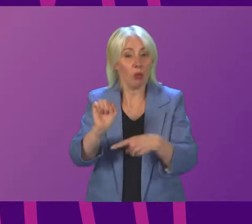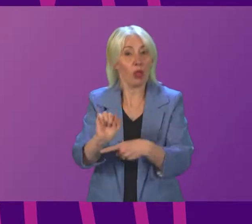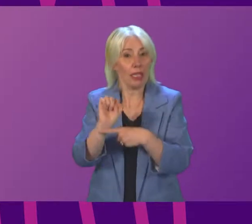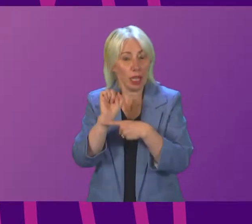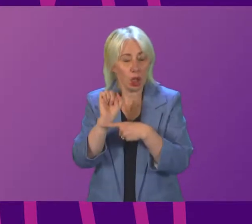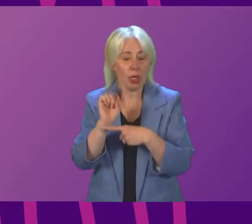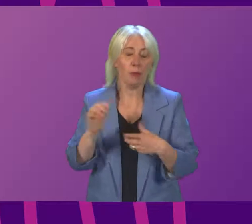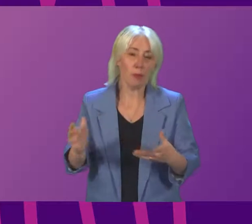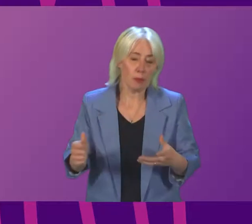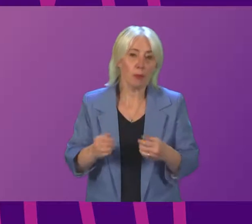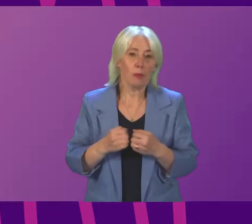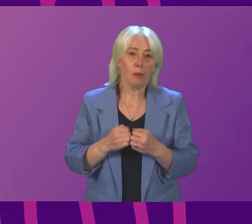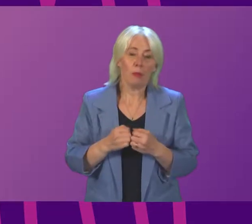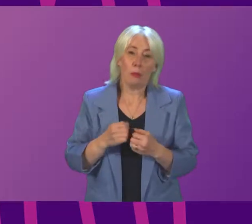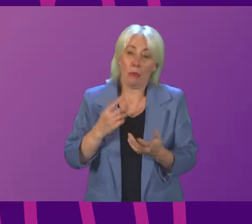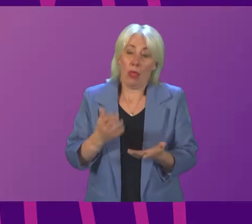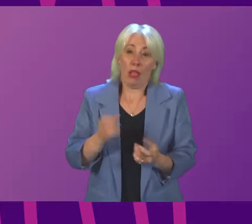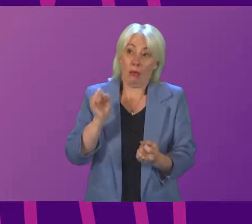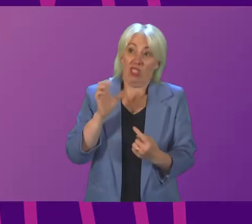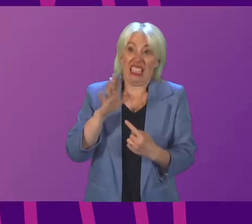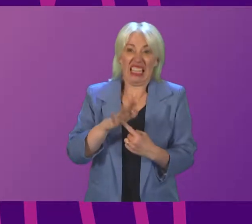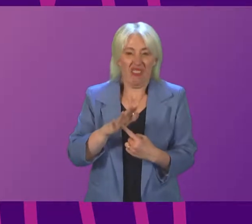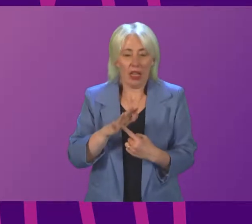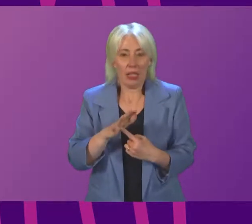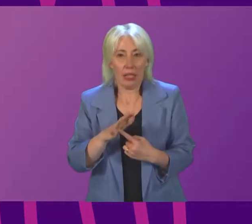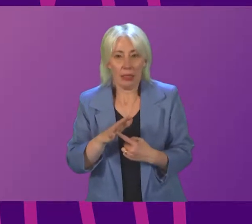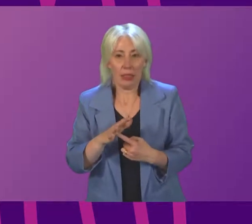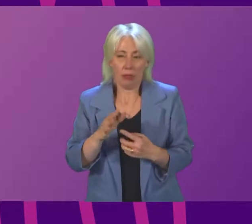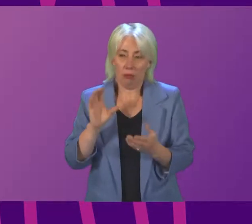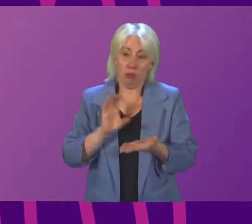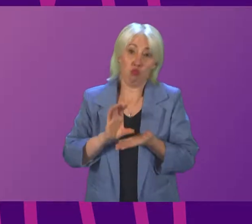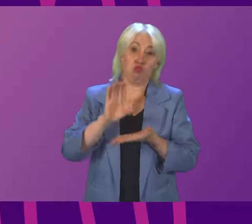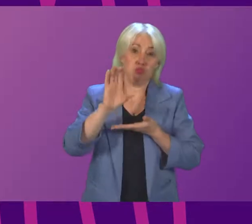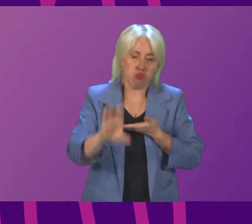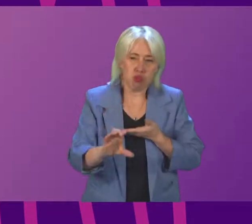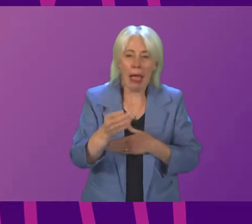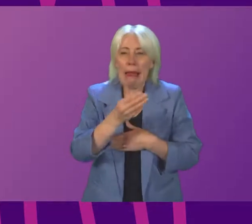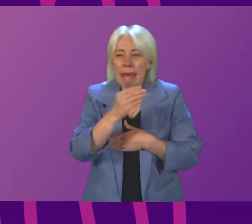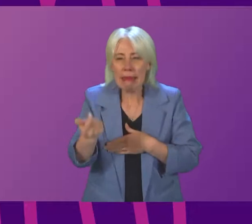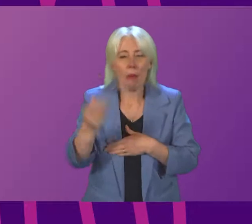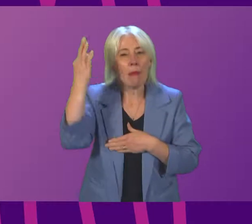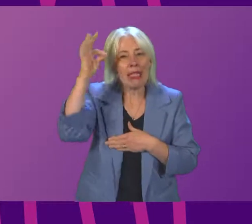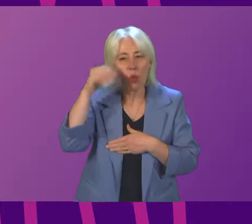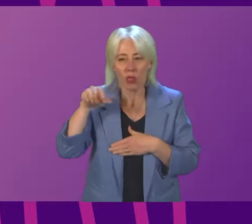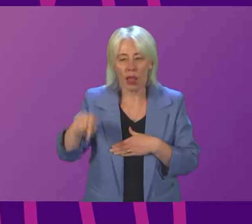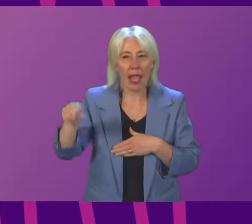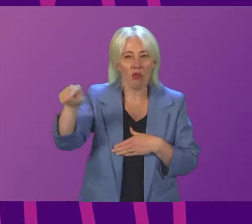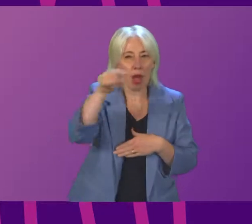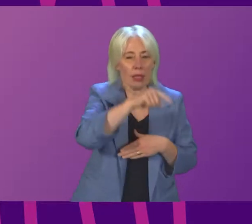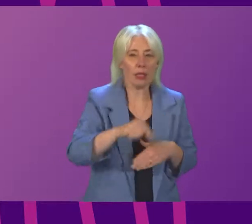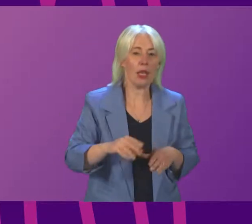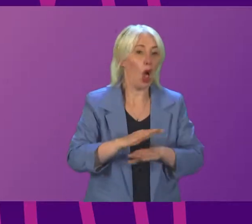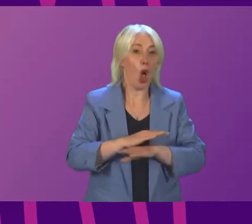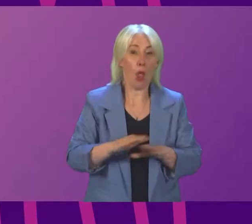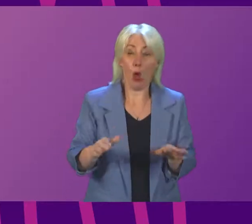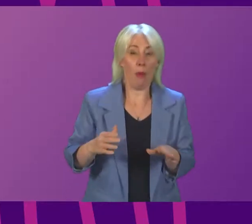involves significant amounts of investment in certain local authority areas which are not required